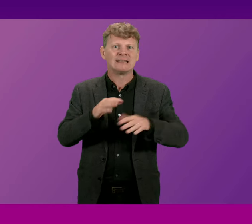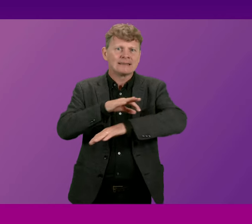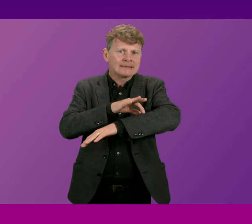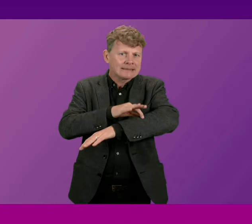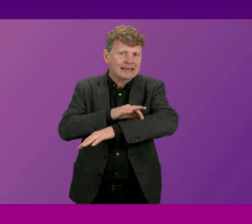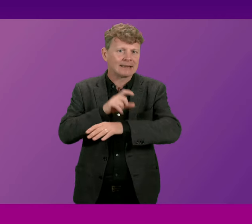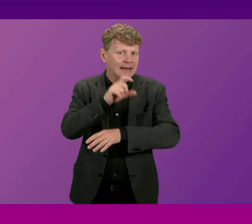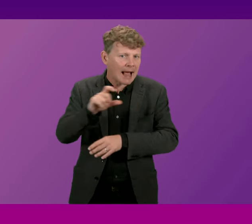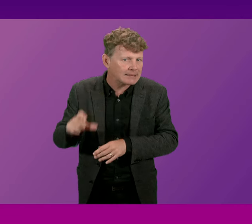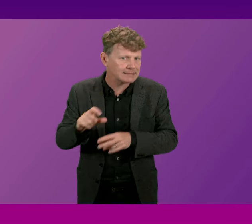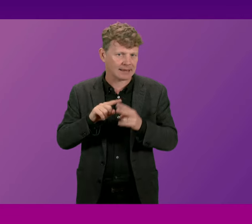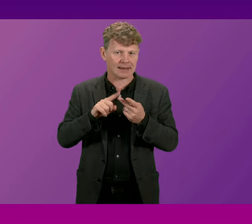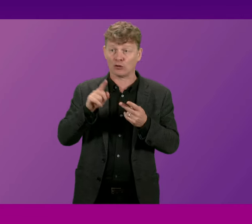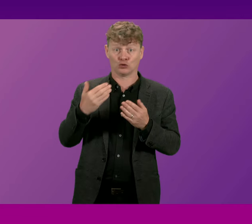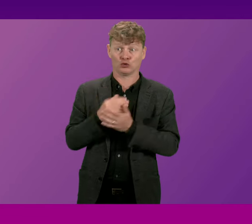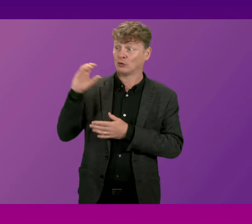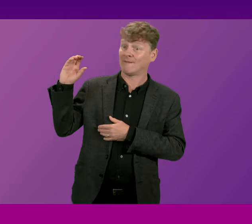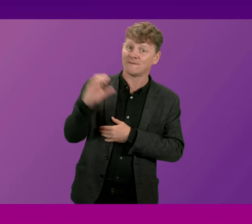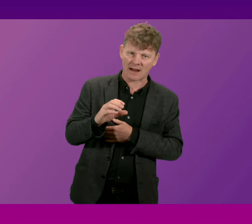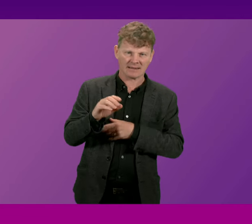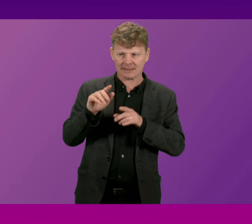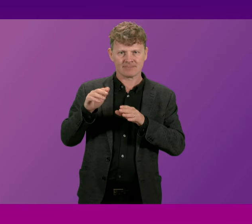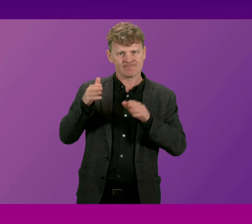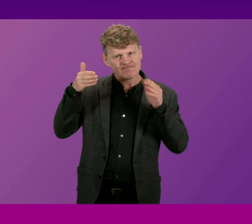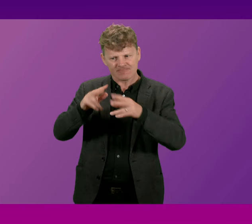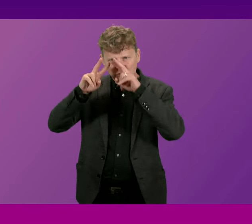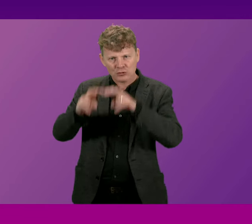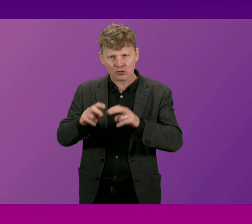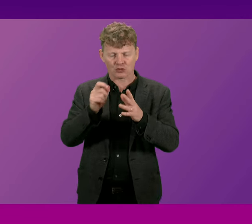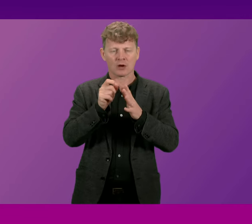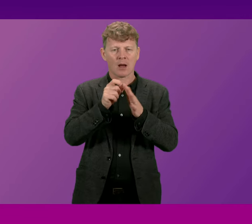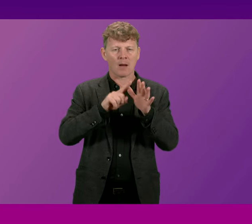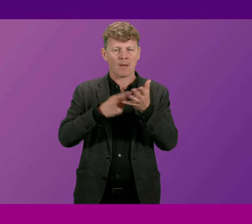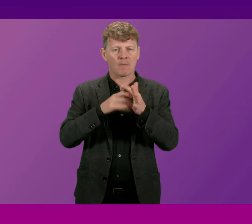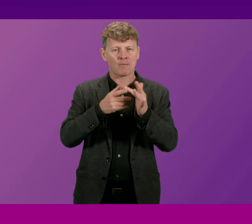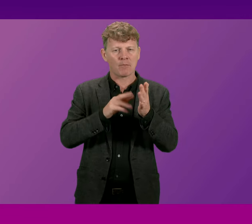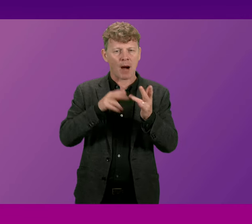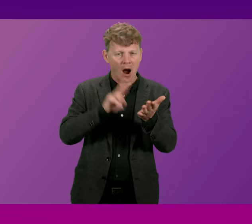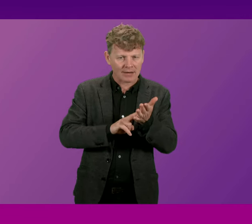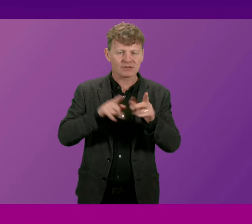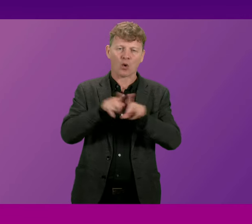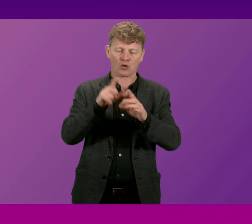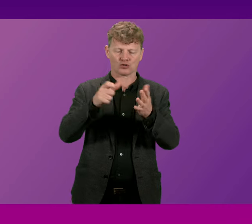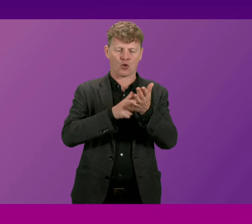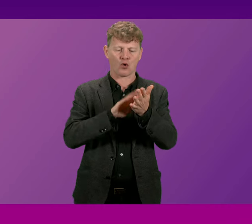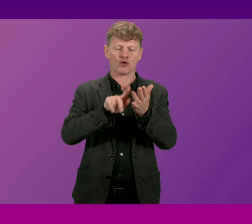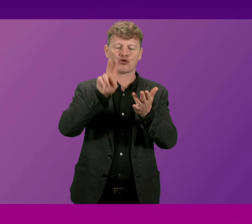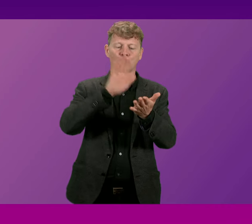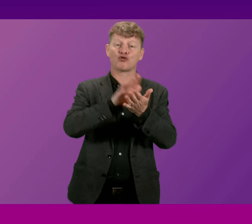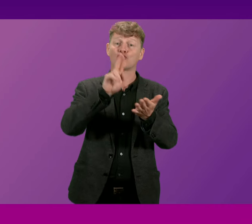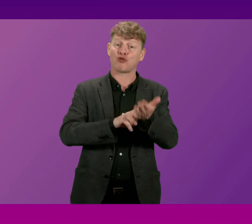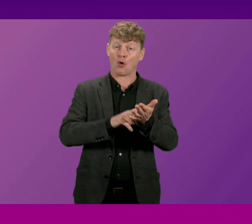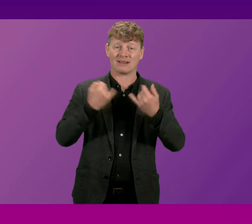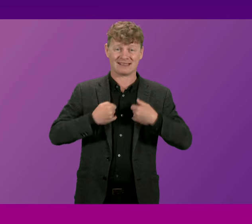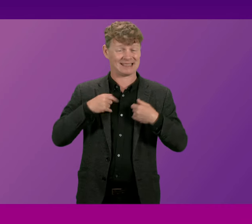prospect of this new funding advancing the fight against Parkinson's and Crohn's disease the University of Dundee has now been the leading life sciences university